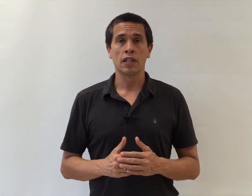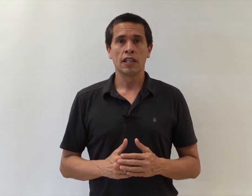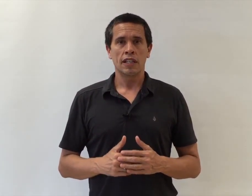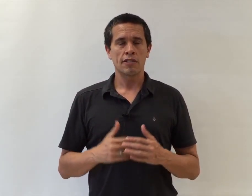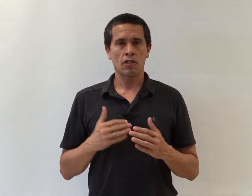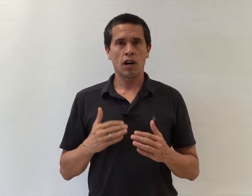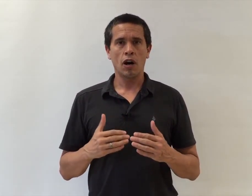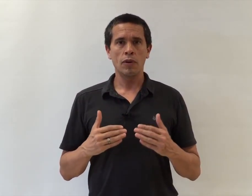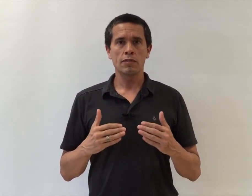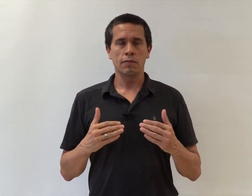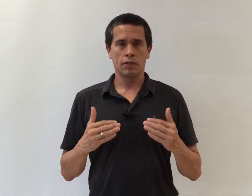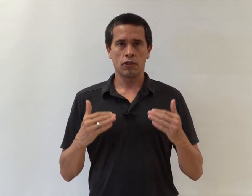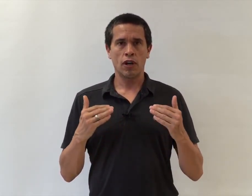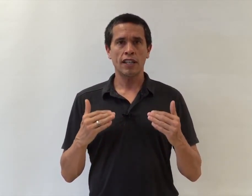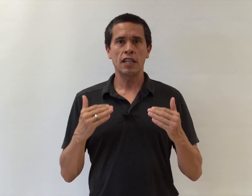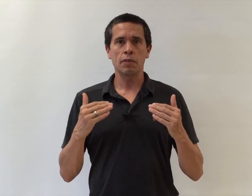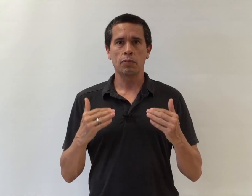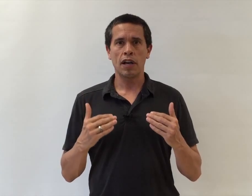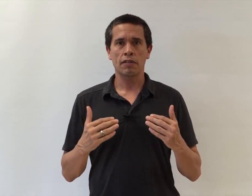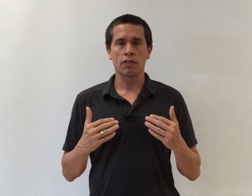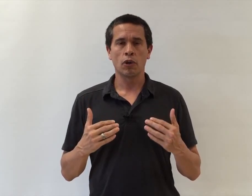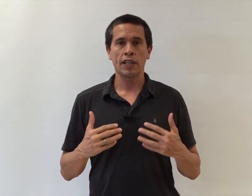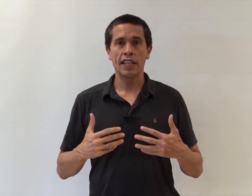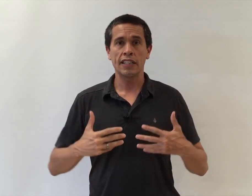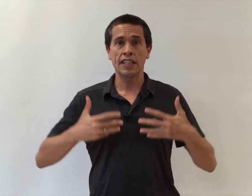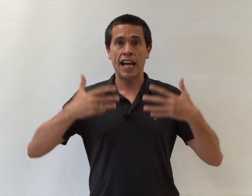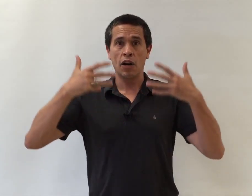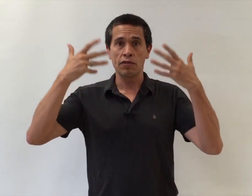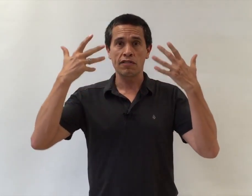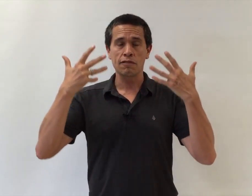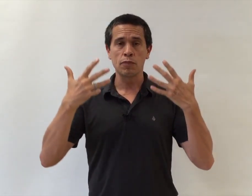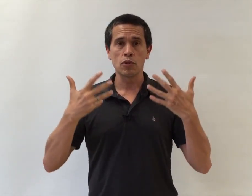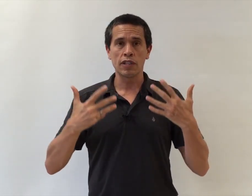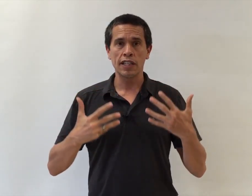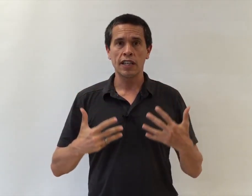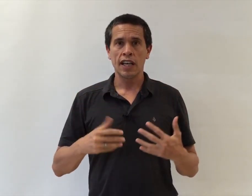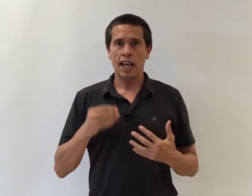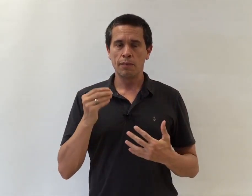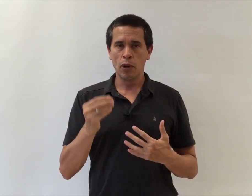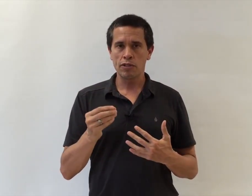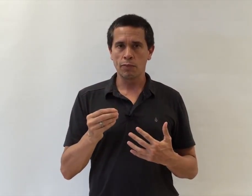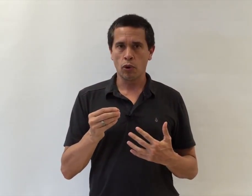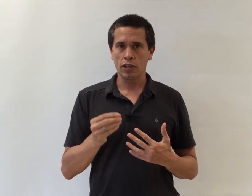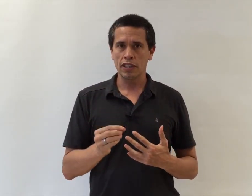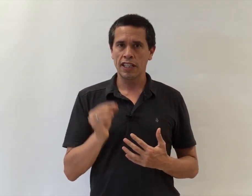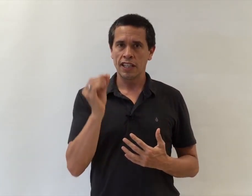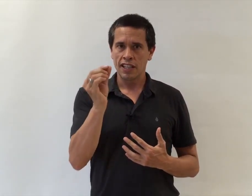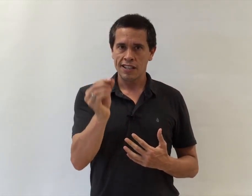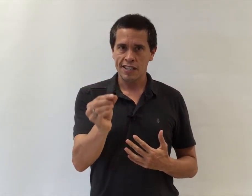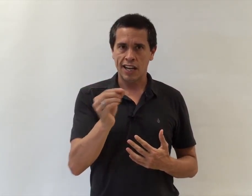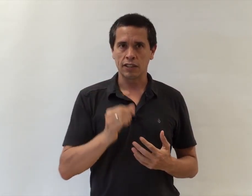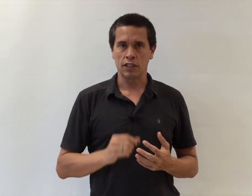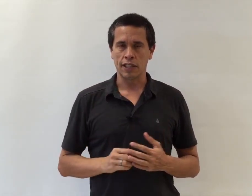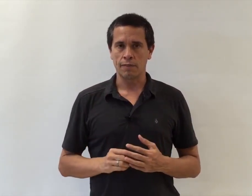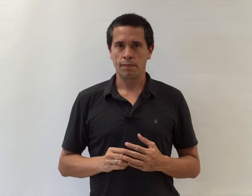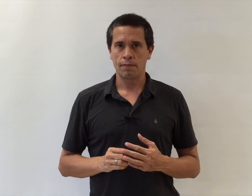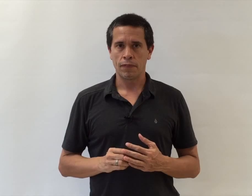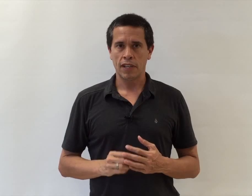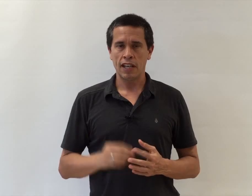is to always try to keep your breath going in and out smoothly and most importantly, silently. Okay?